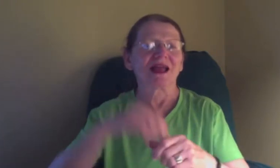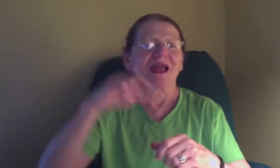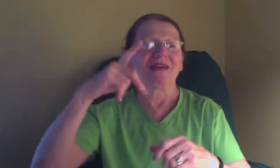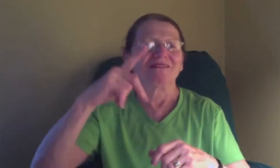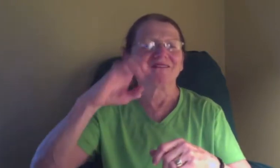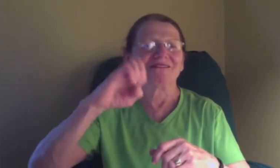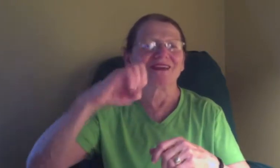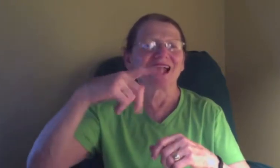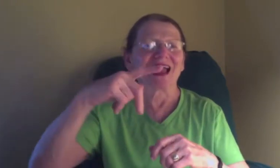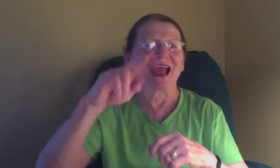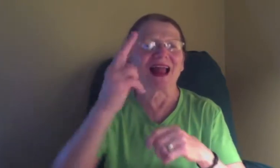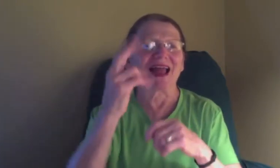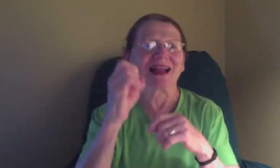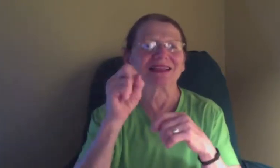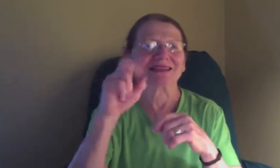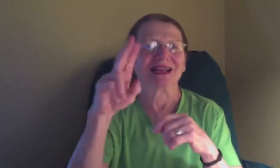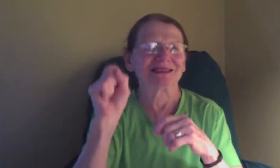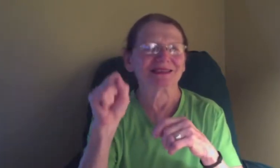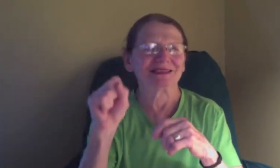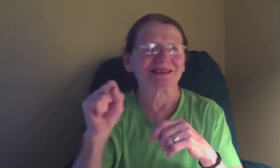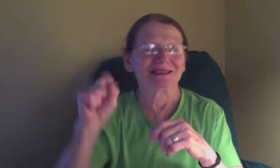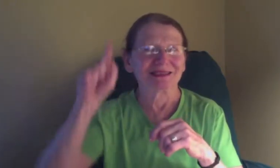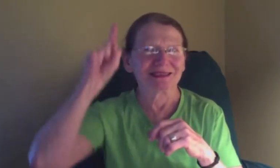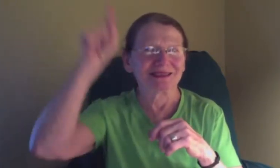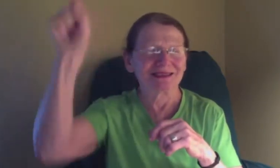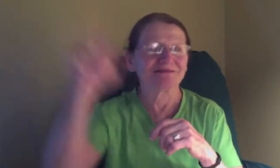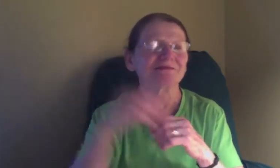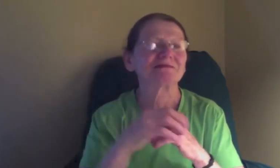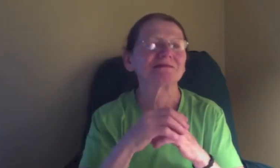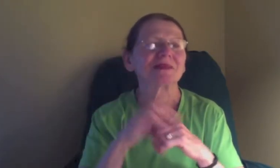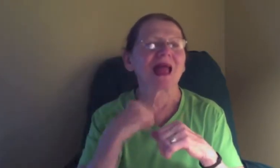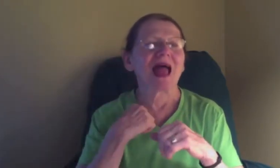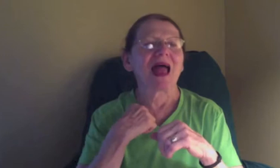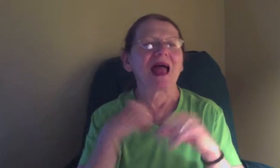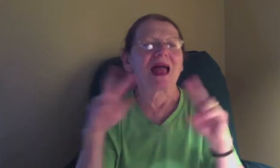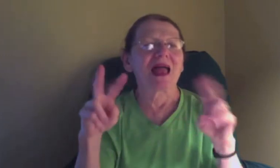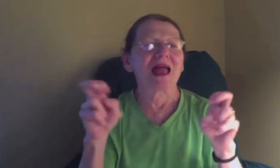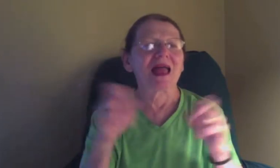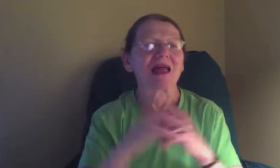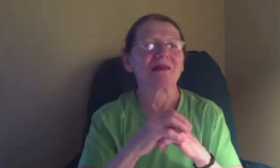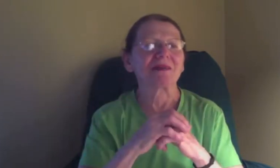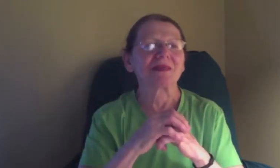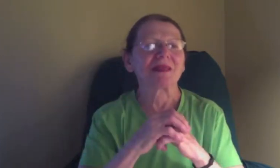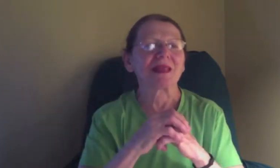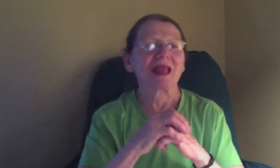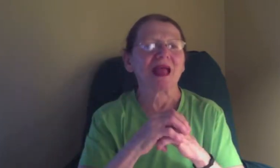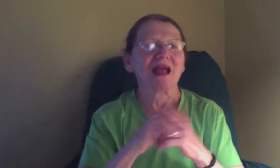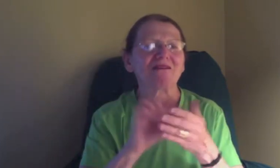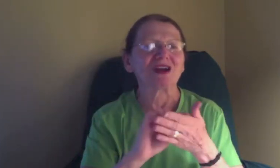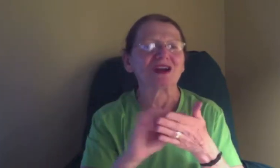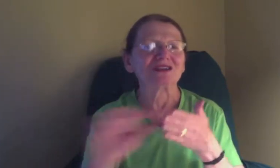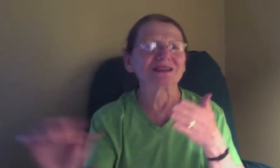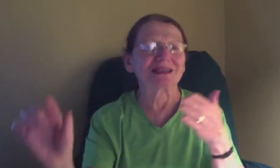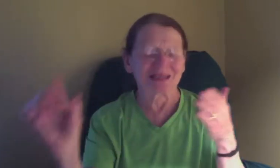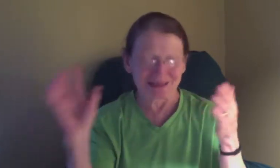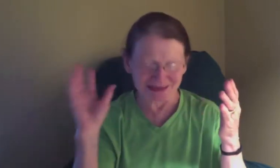it was bad, it was